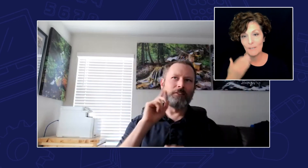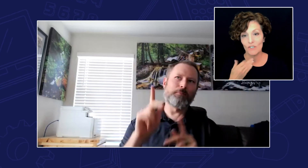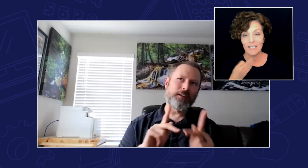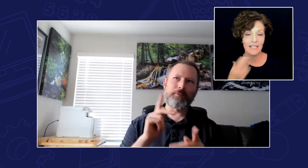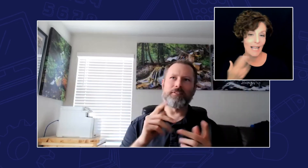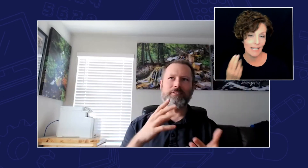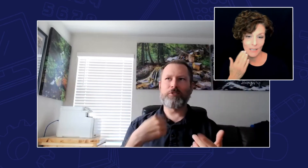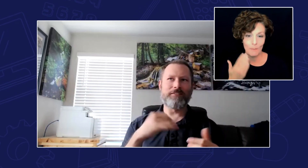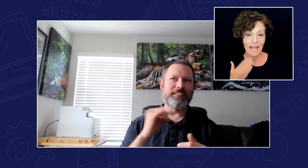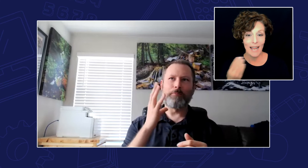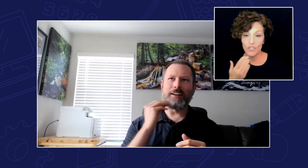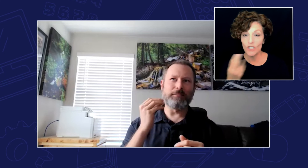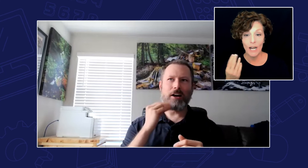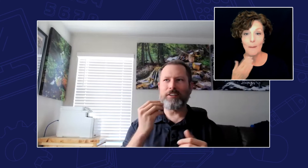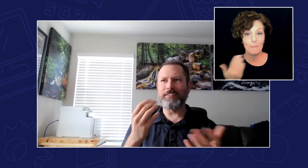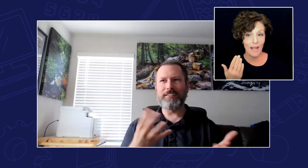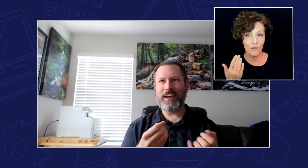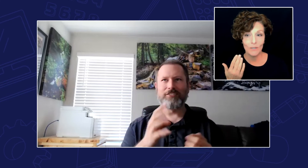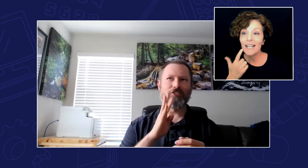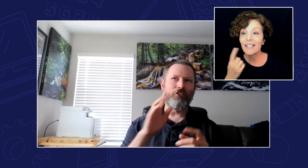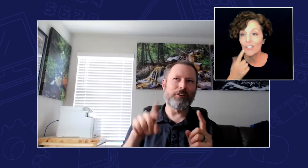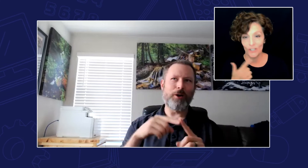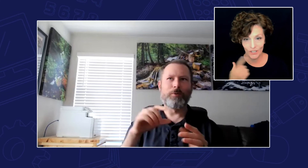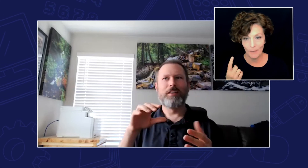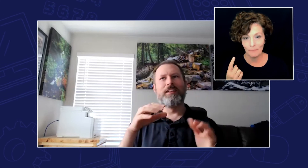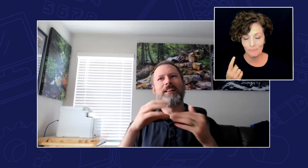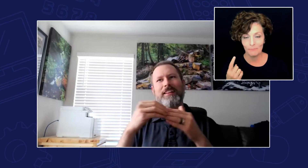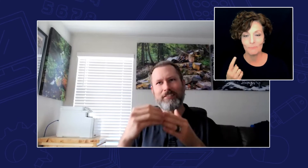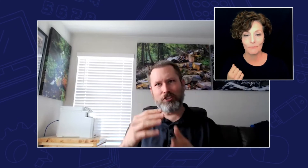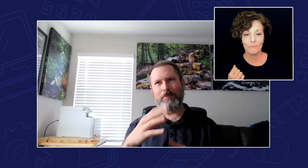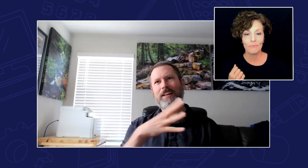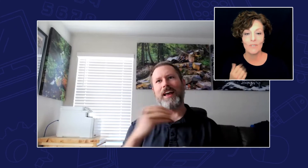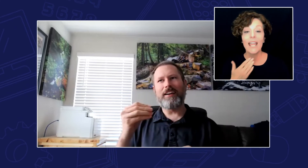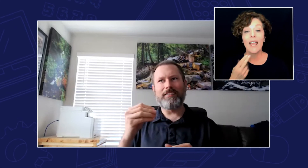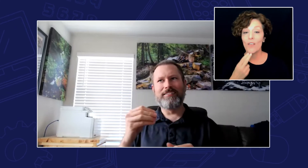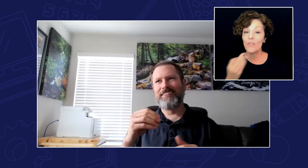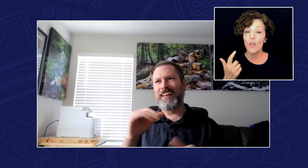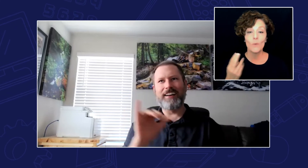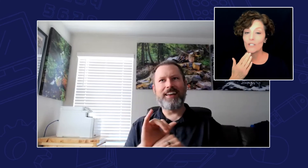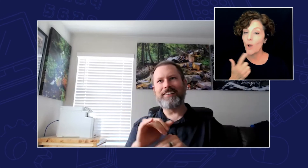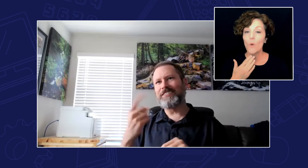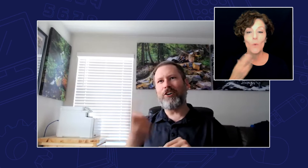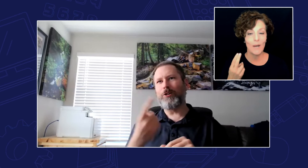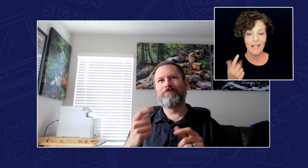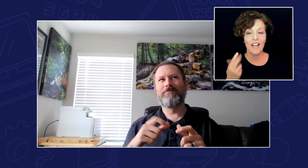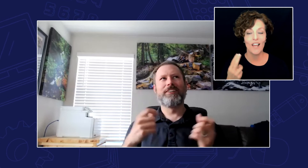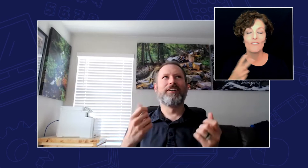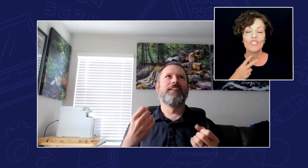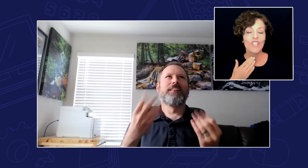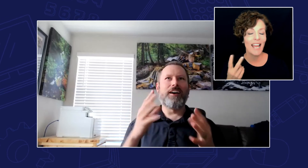as me and talk about leadership and there was always a lot of chatting and